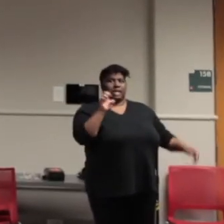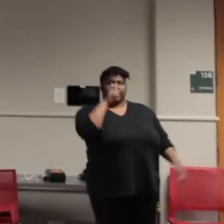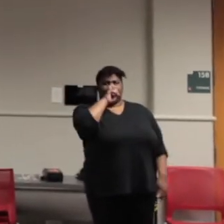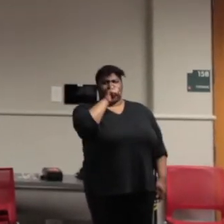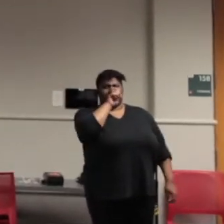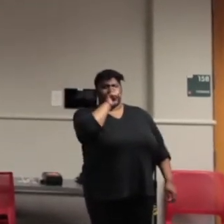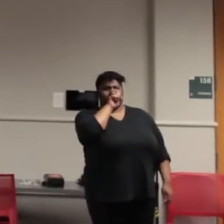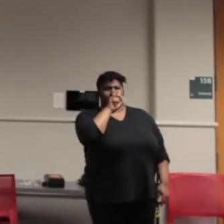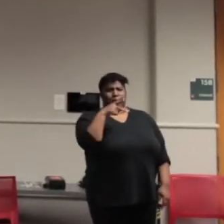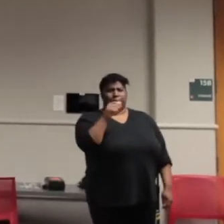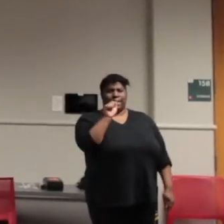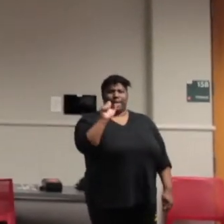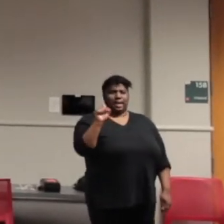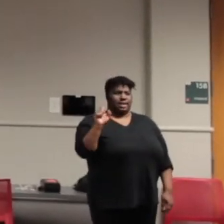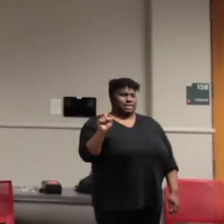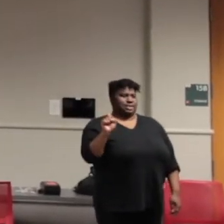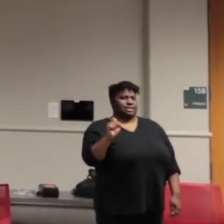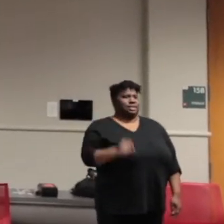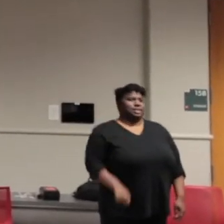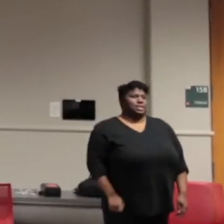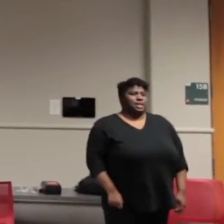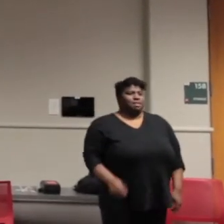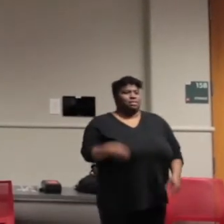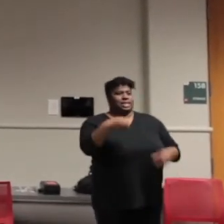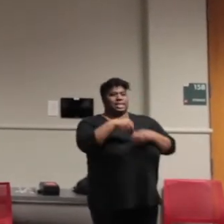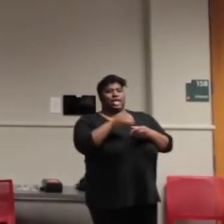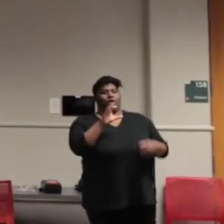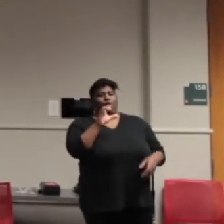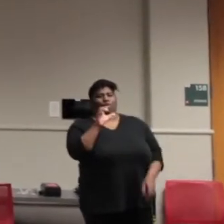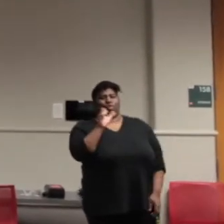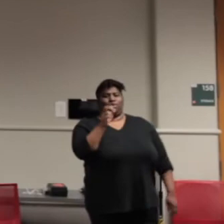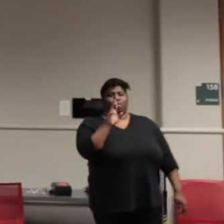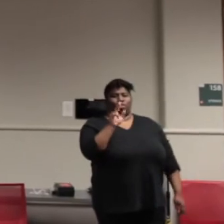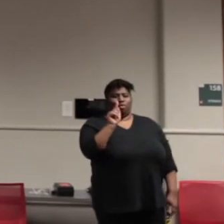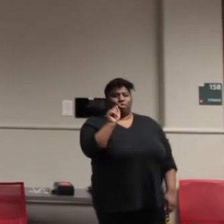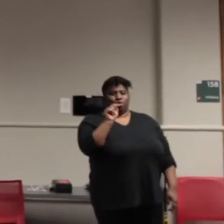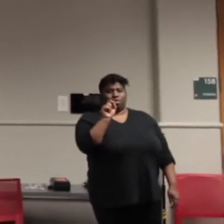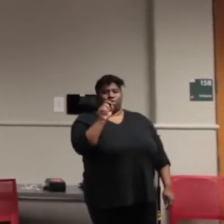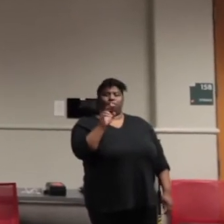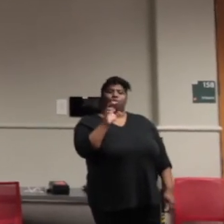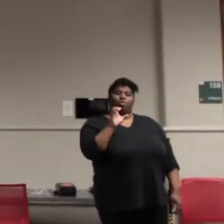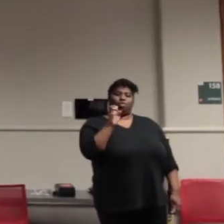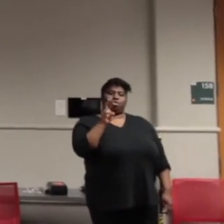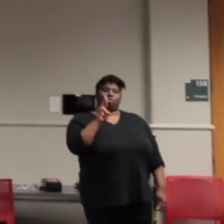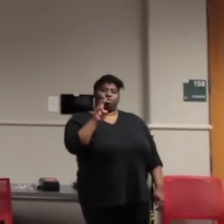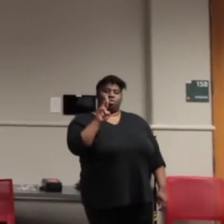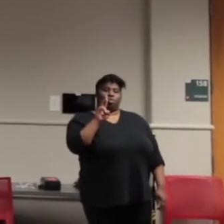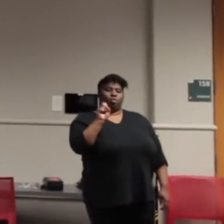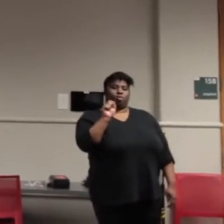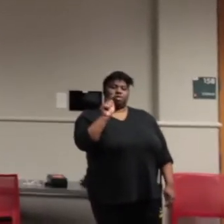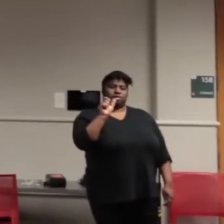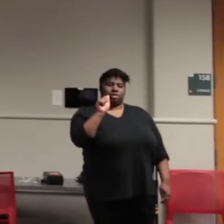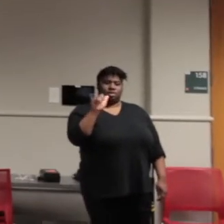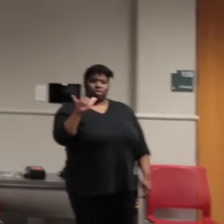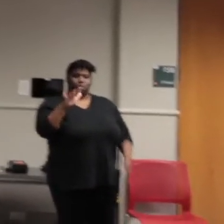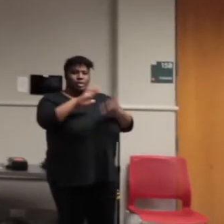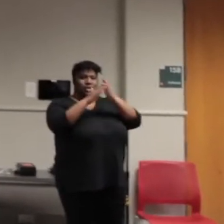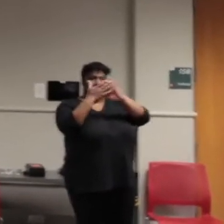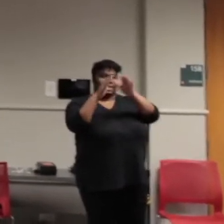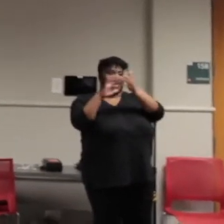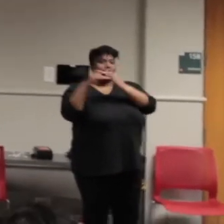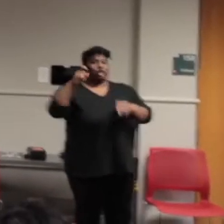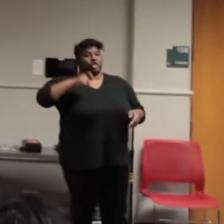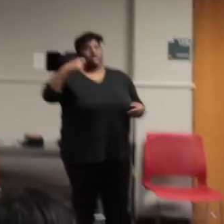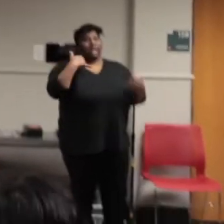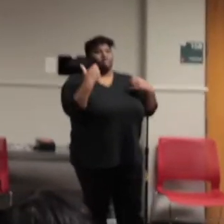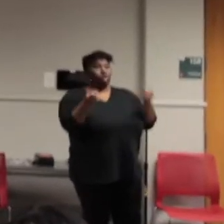I was only in Eagle Pass, because I was in Crystal City, and there's no buses from Crystal City to anywhere. I've never been in Crystal City, but I have a